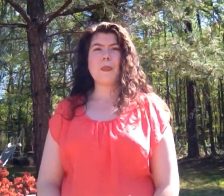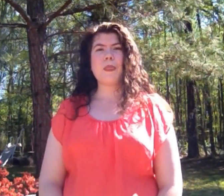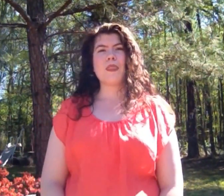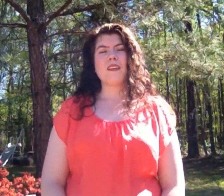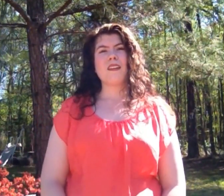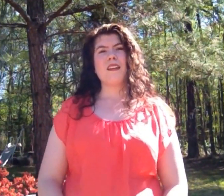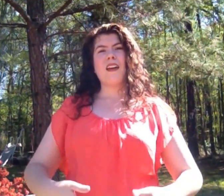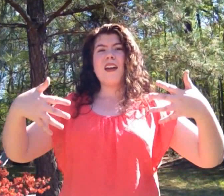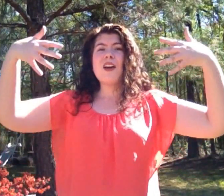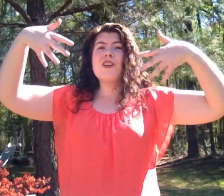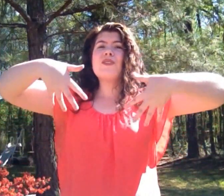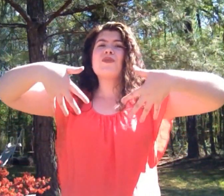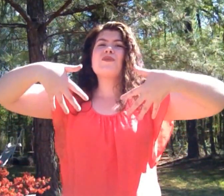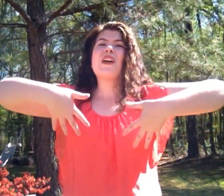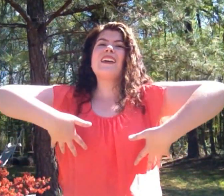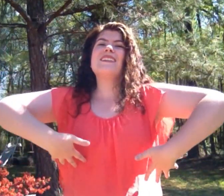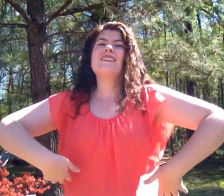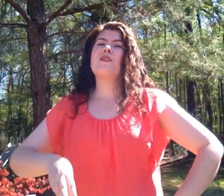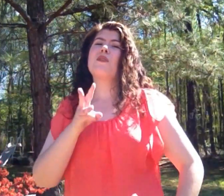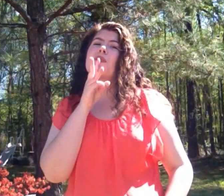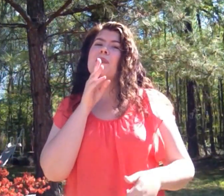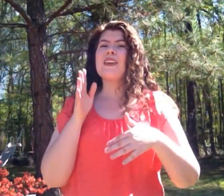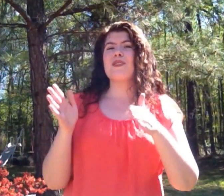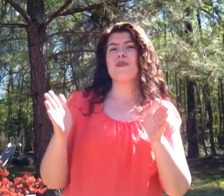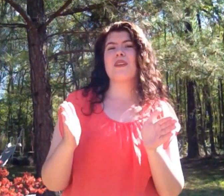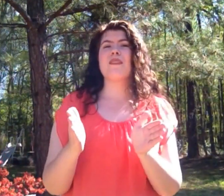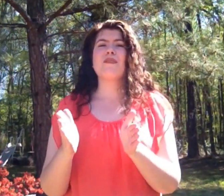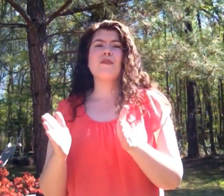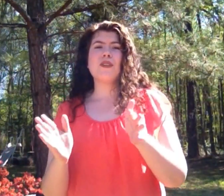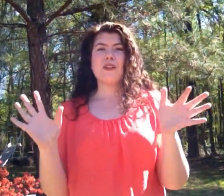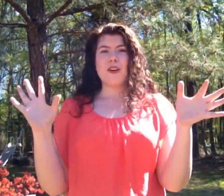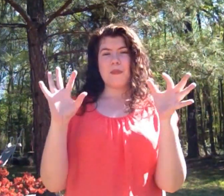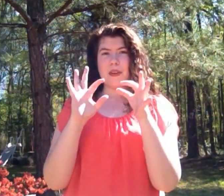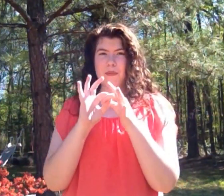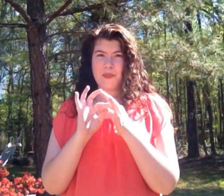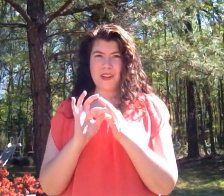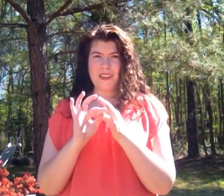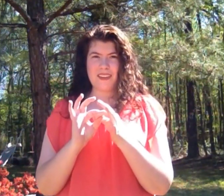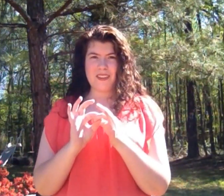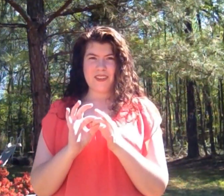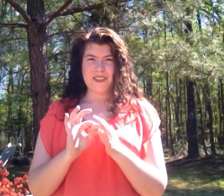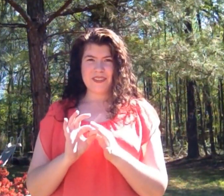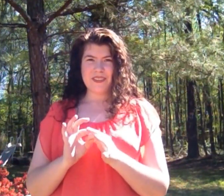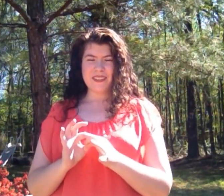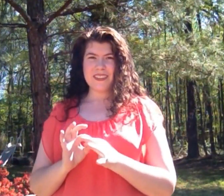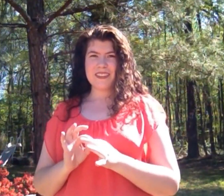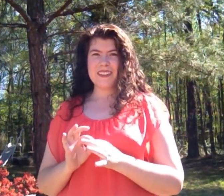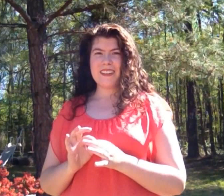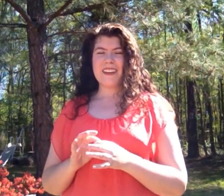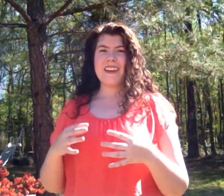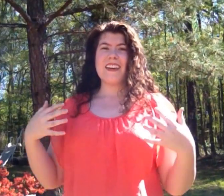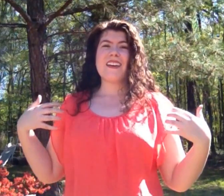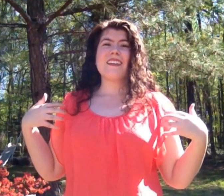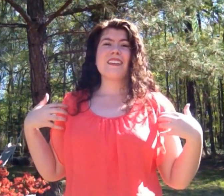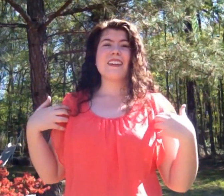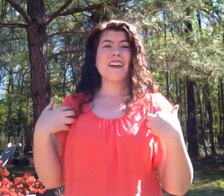The rainstorm and the river are my brothers The